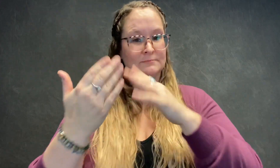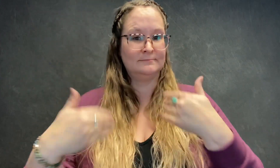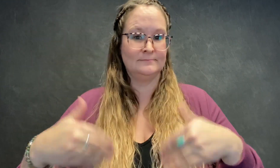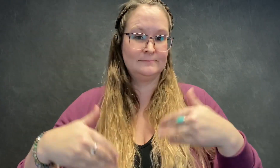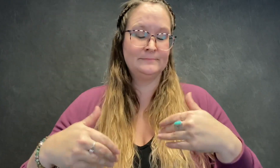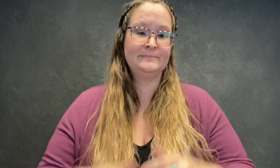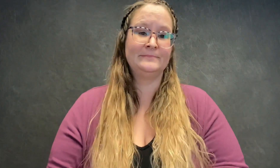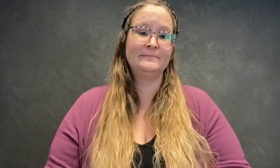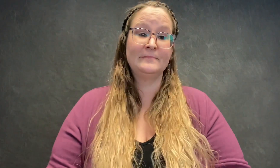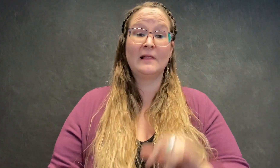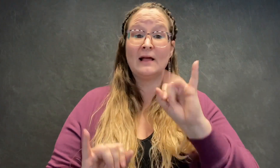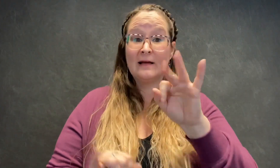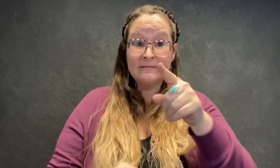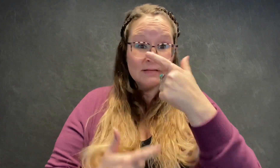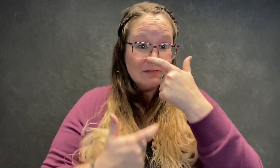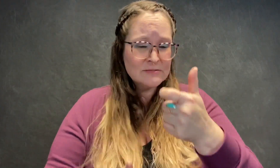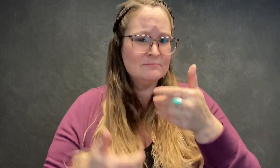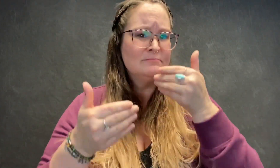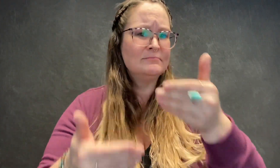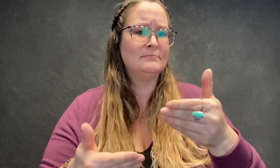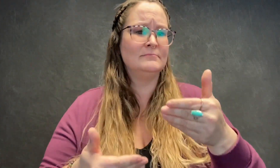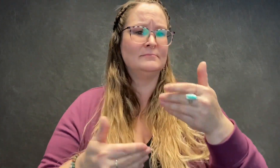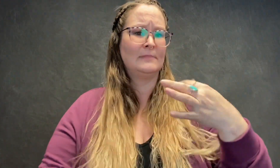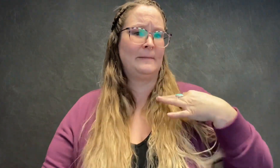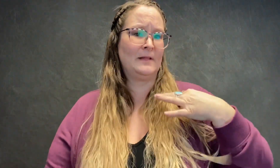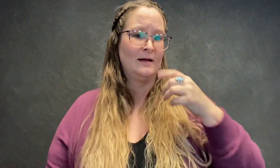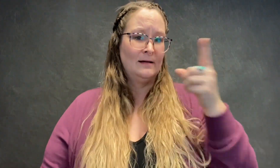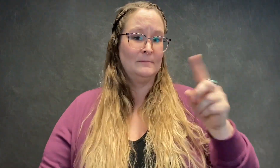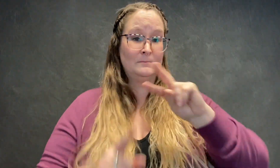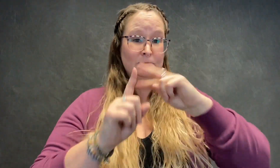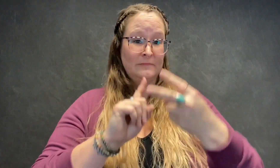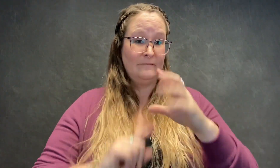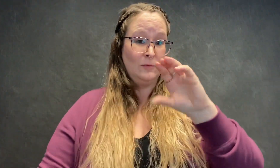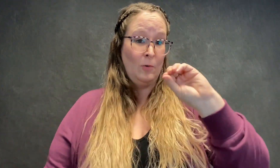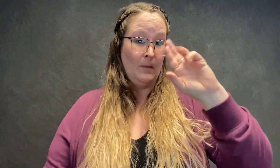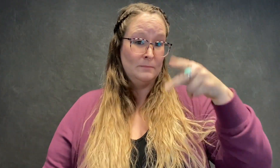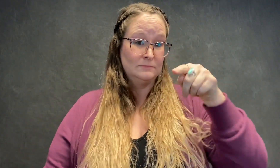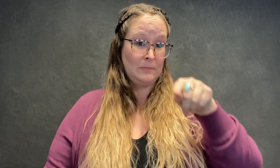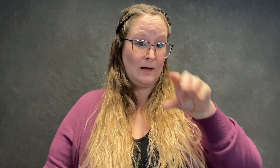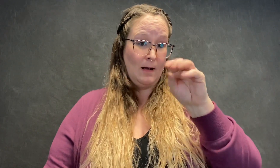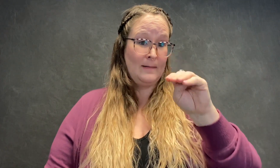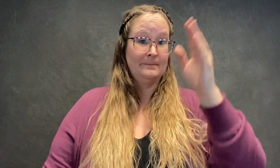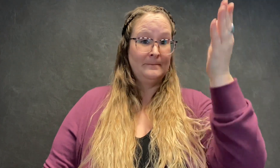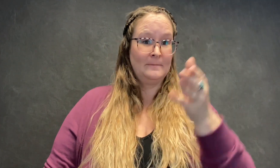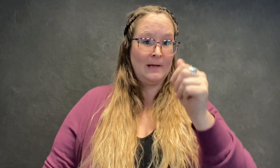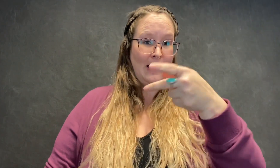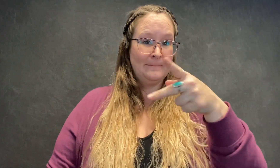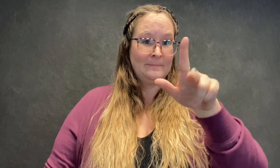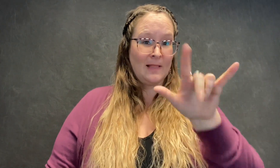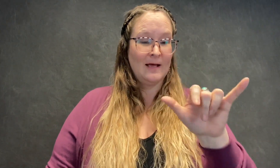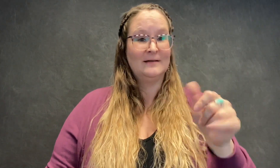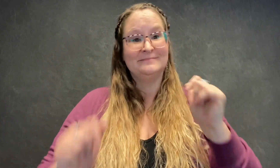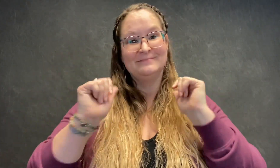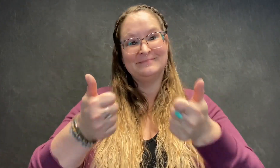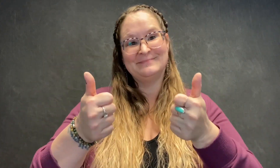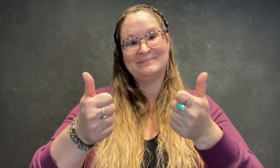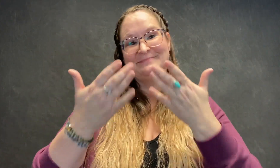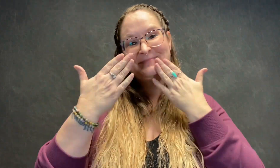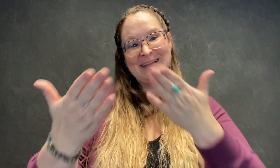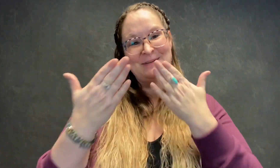with a team approach is crucial. If you're interested, you can apply at PerspectivesCorporation.com. Backsplash